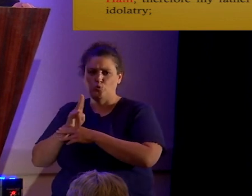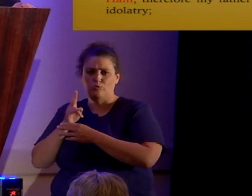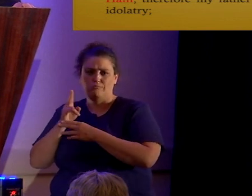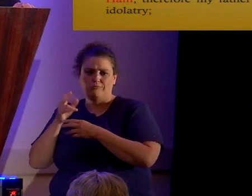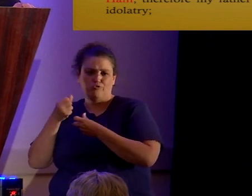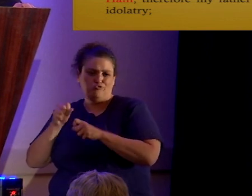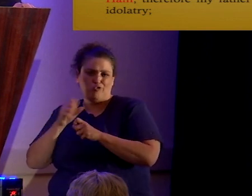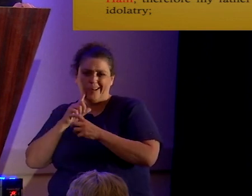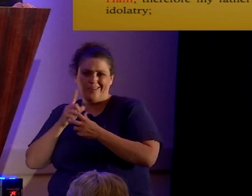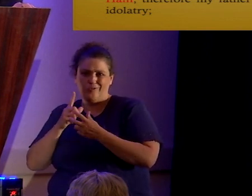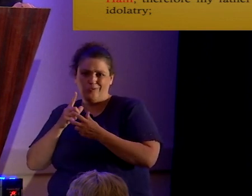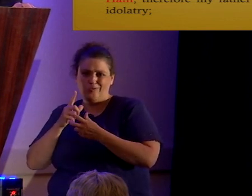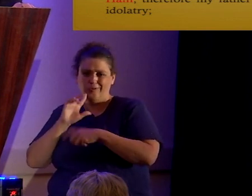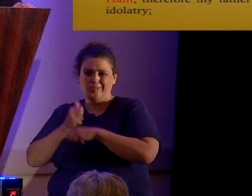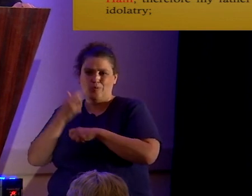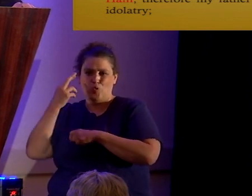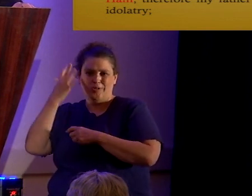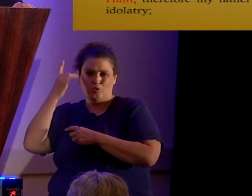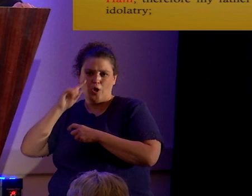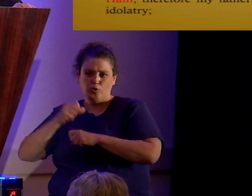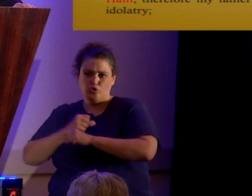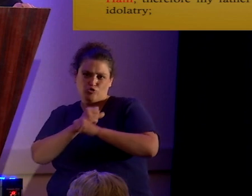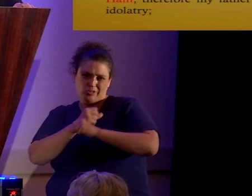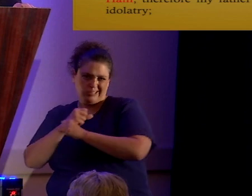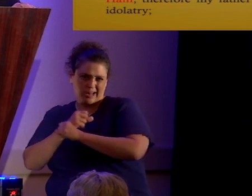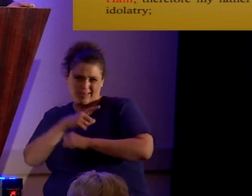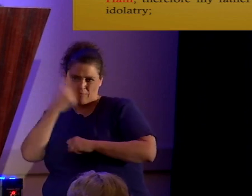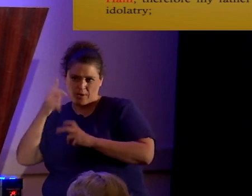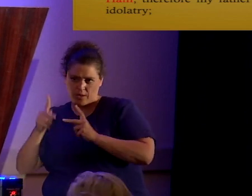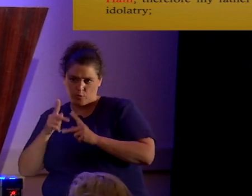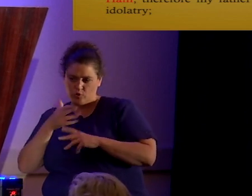should be enslaved. It was all because of the curse of Ham.